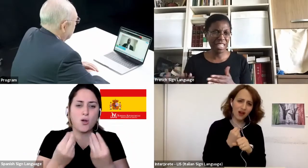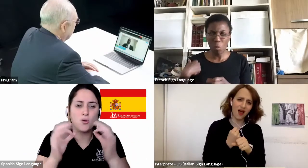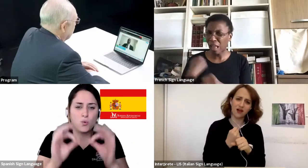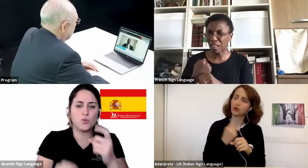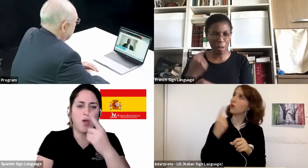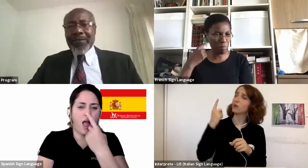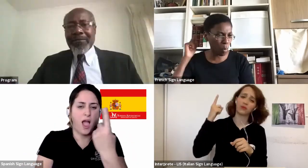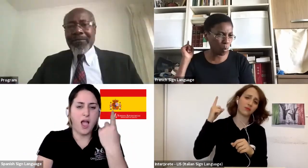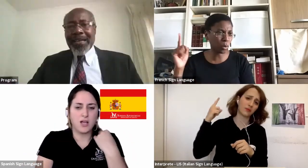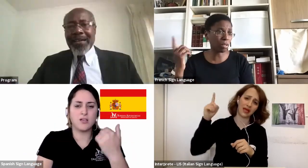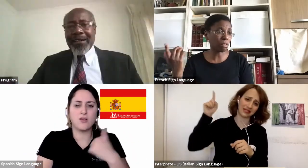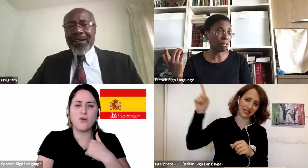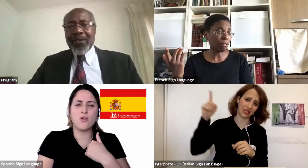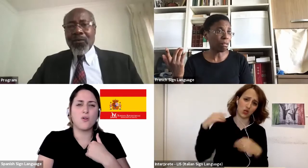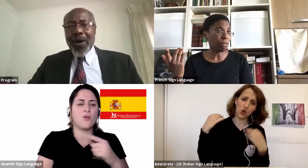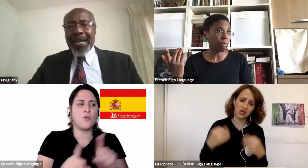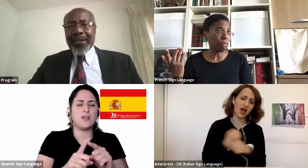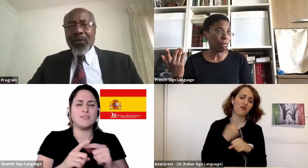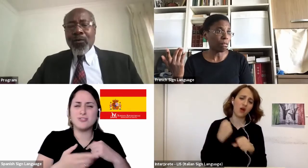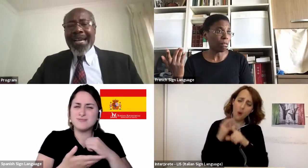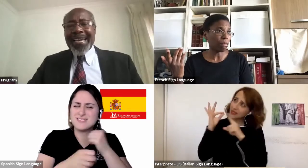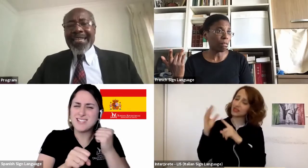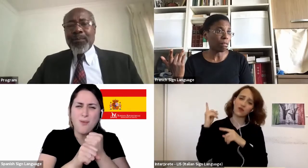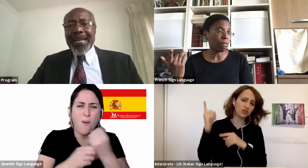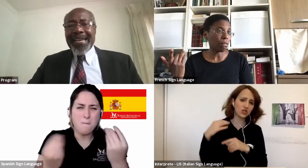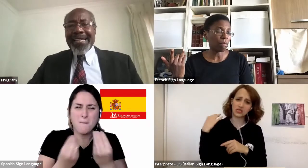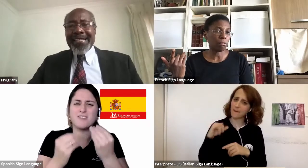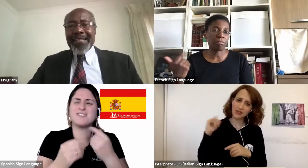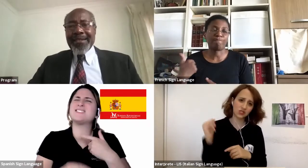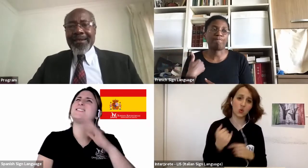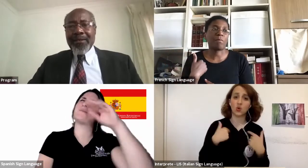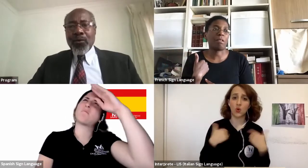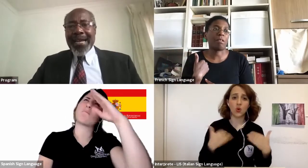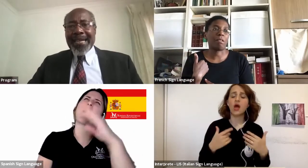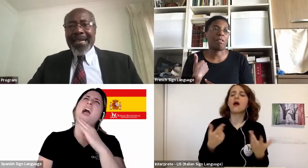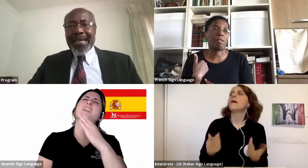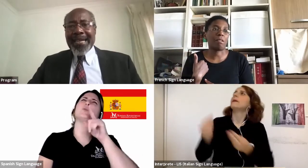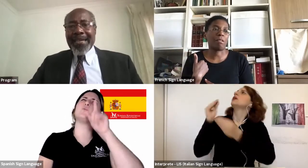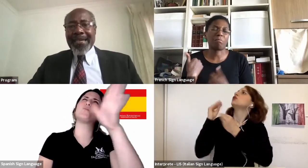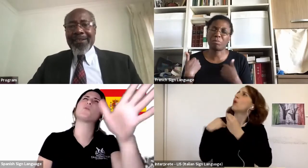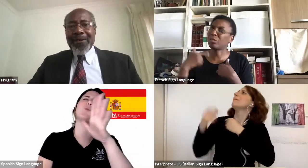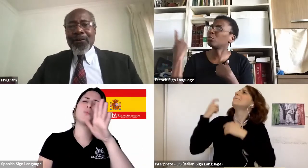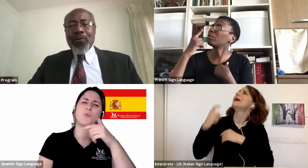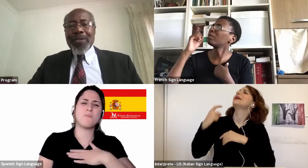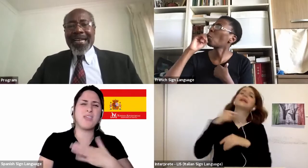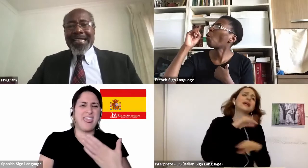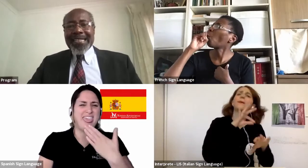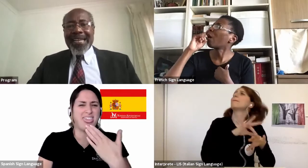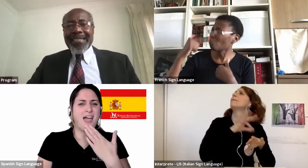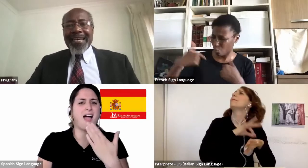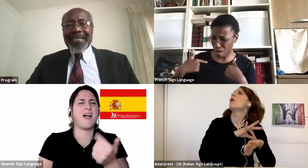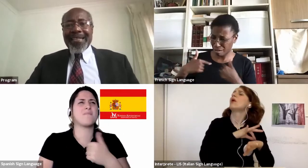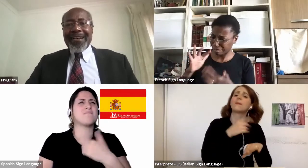so I would ask him, but Father, why? Why at my age? Why at my age? You would